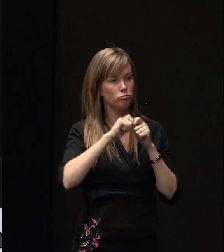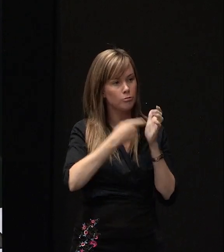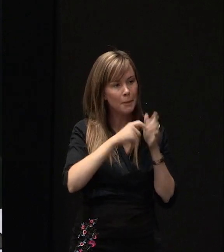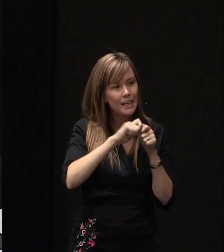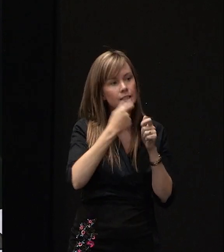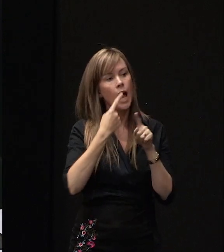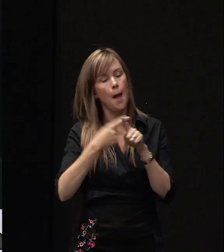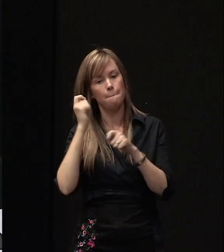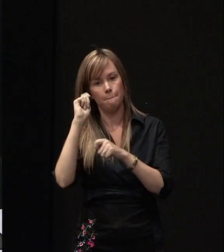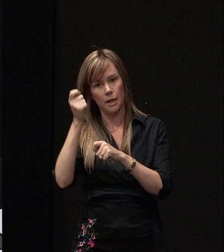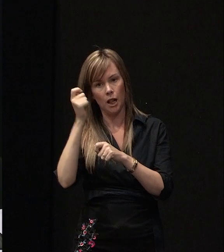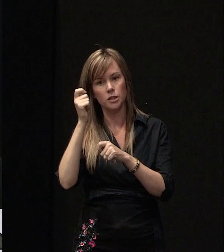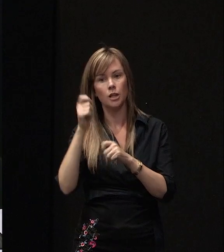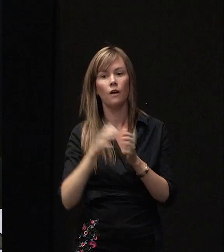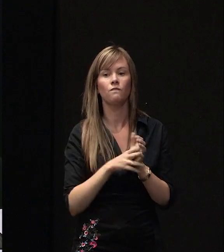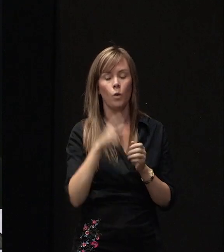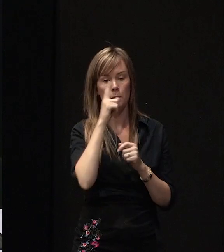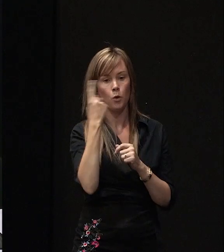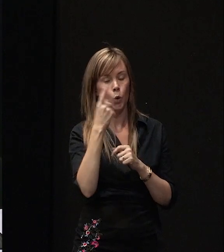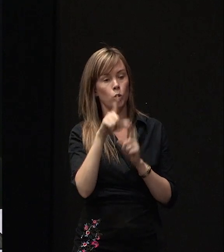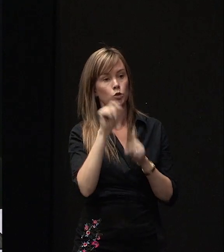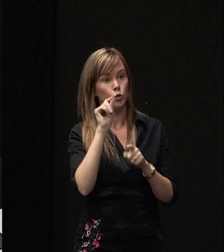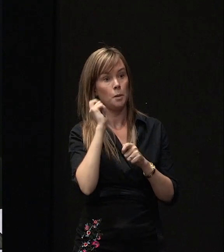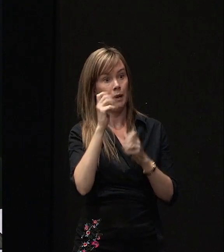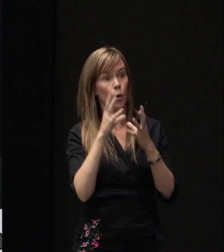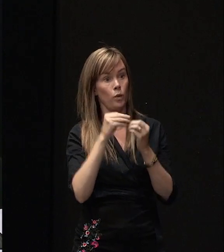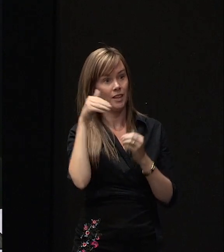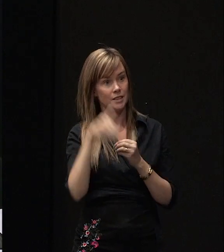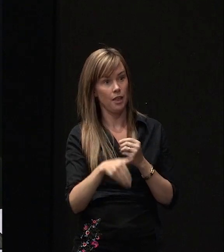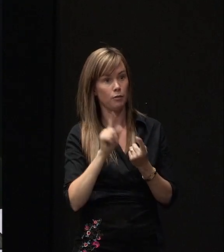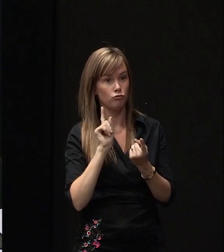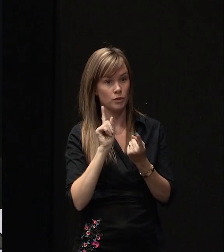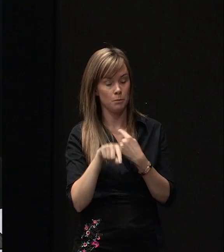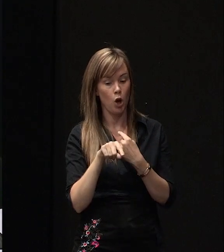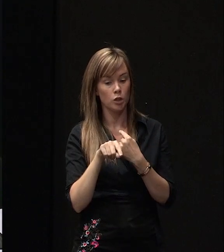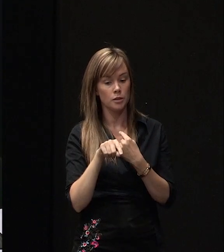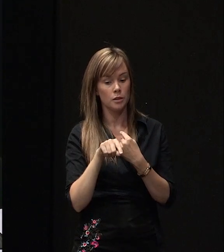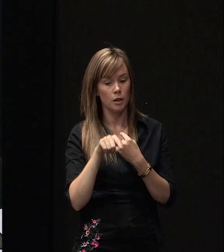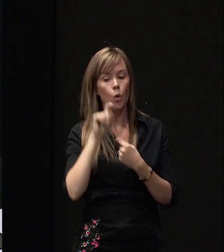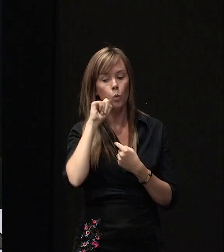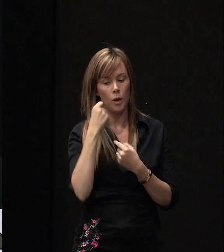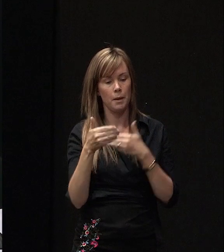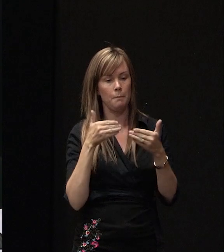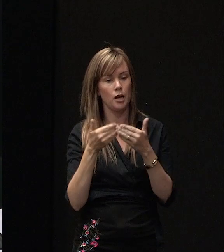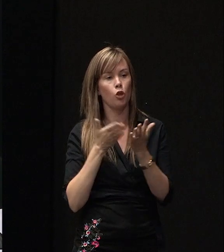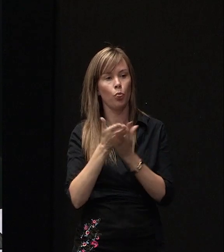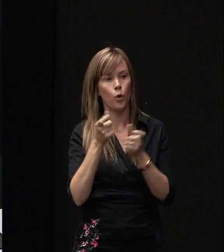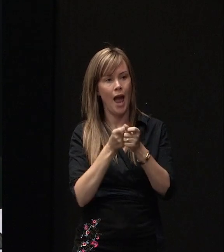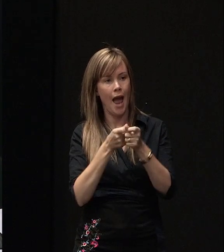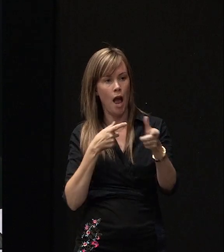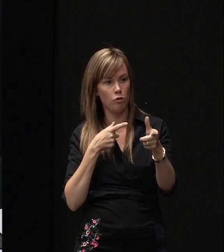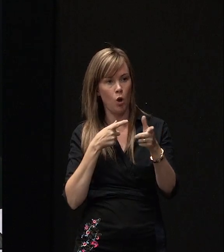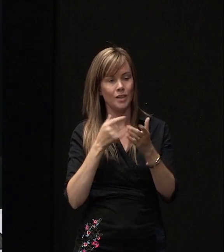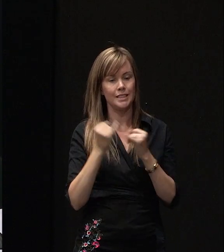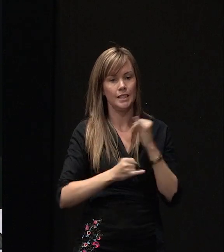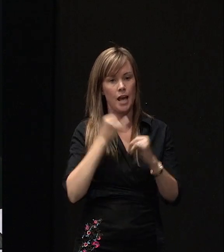For those that are choosing to build with Southern Response, it can be, it will be managed through Arrow International, our